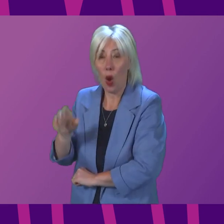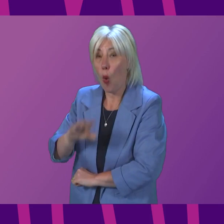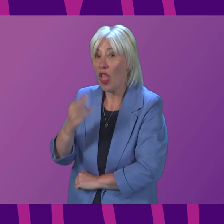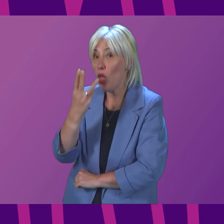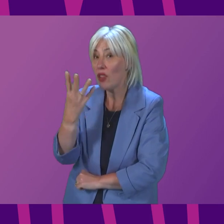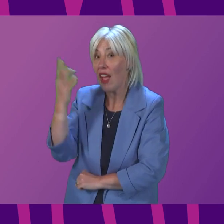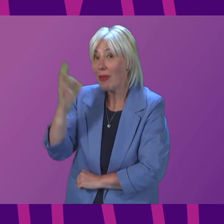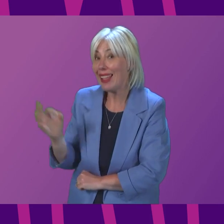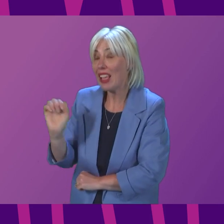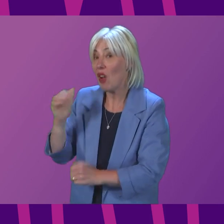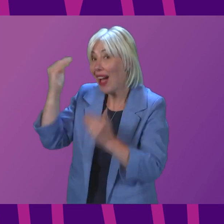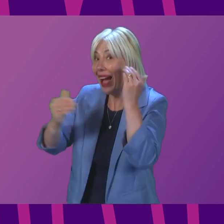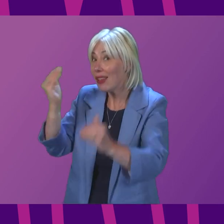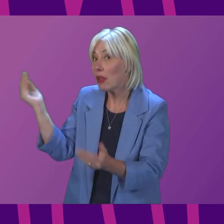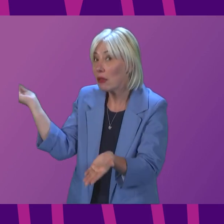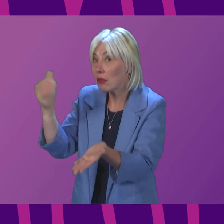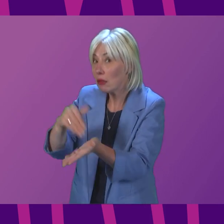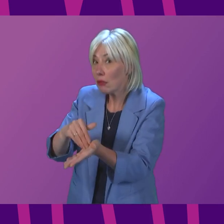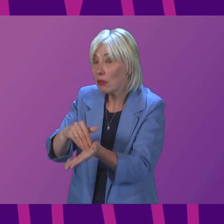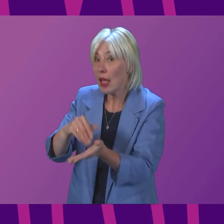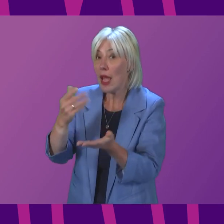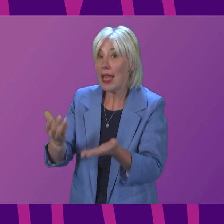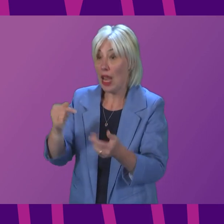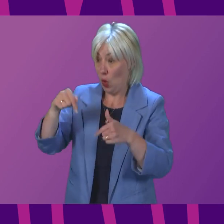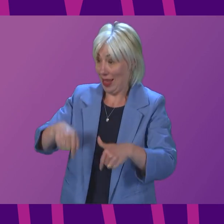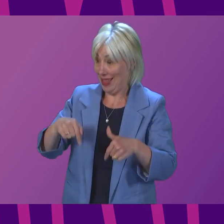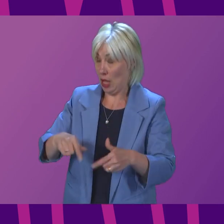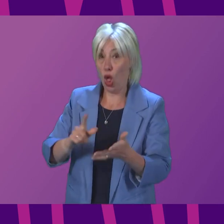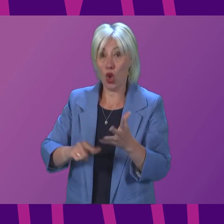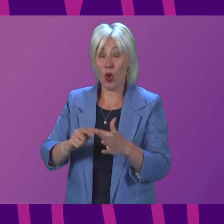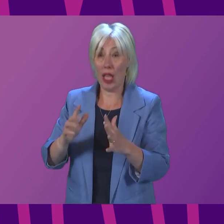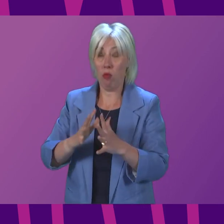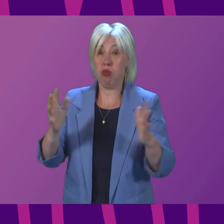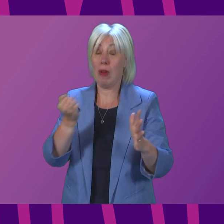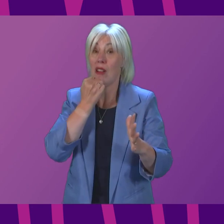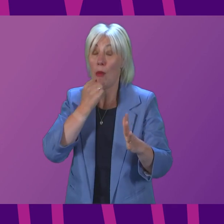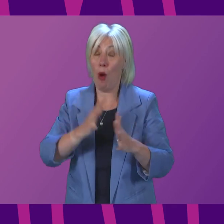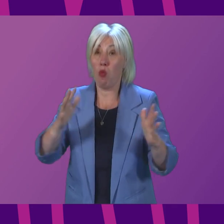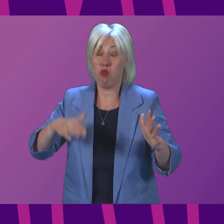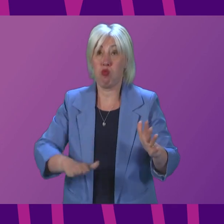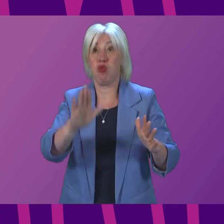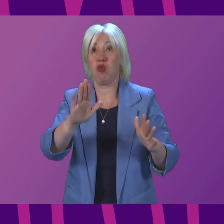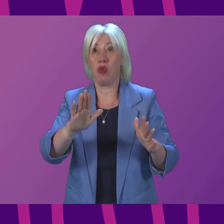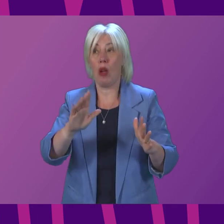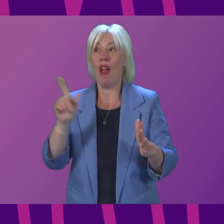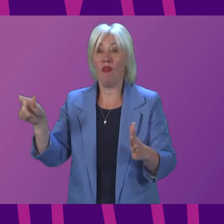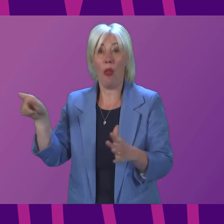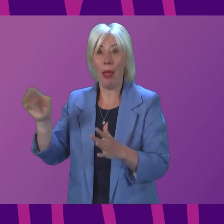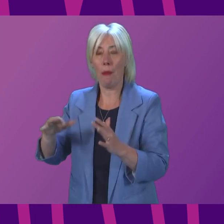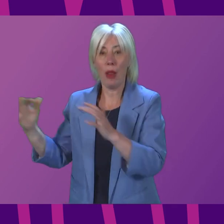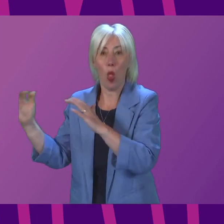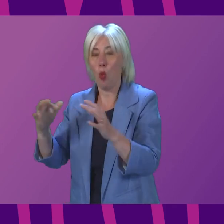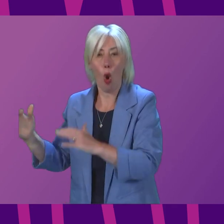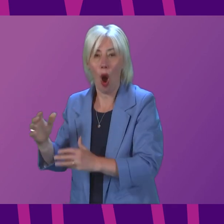adults. They will be coming to a country with one of the highest infection rates in the whole of Europe. After everything they've been through, the last thing they need is a